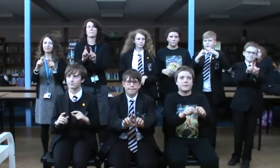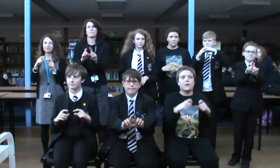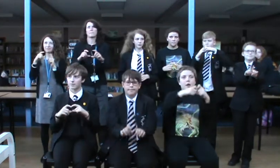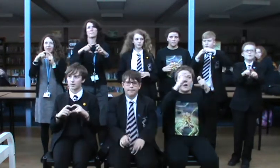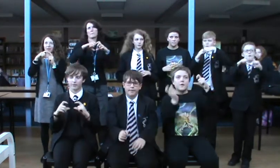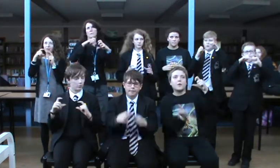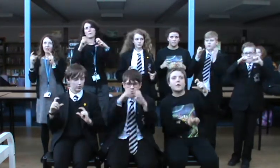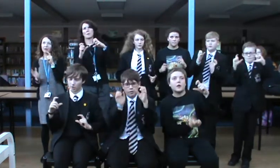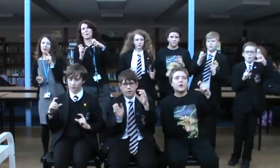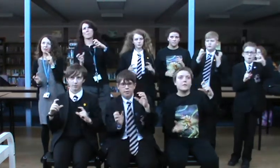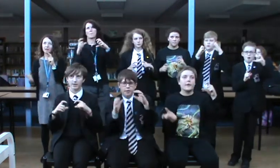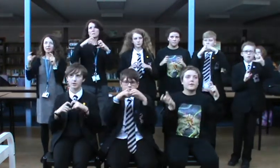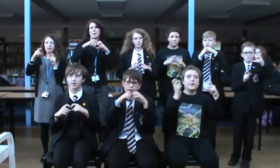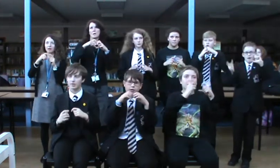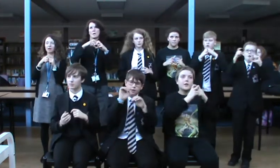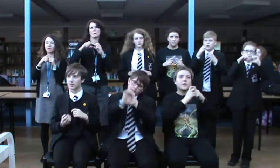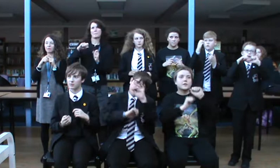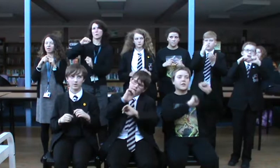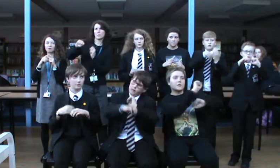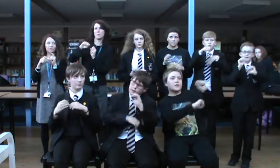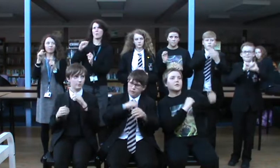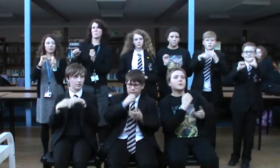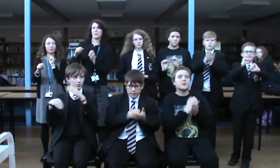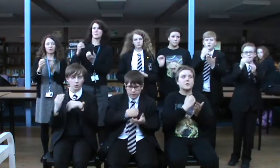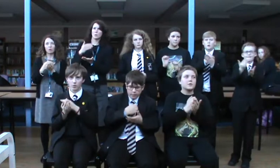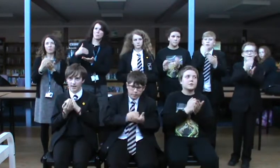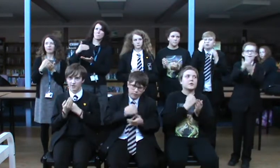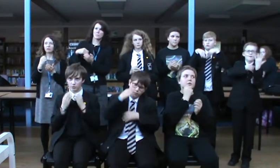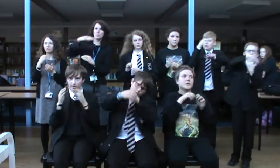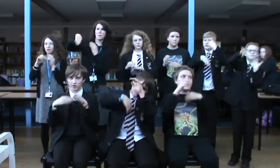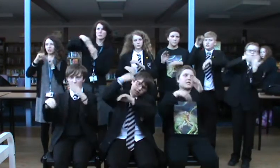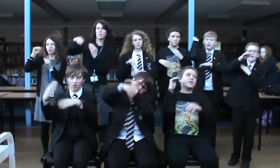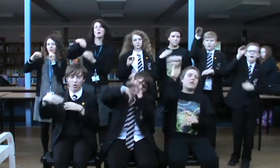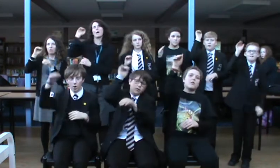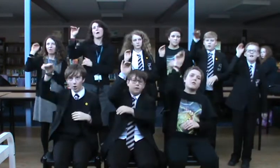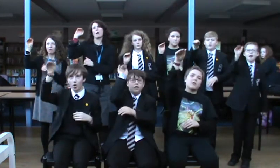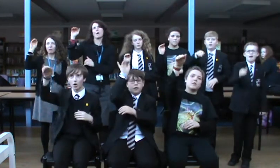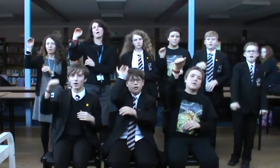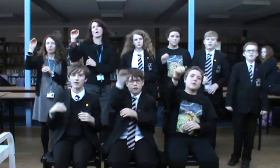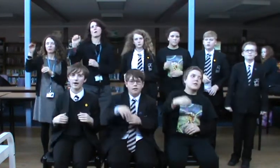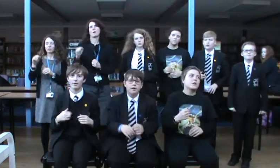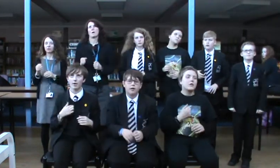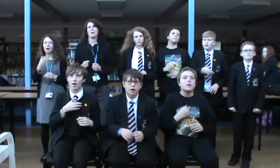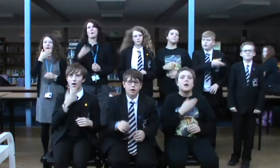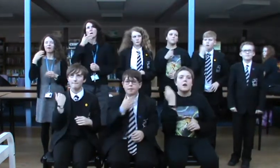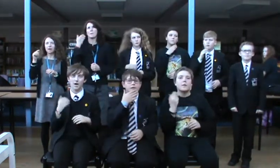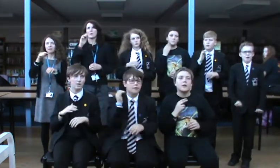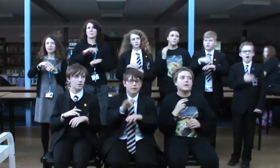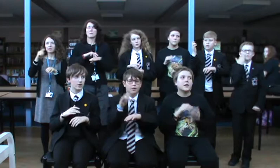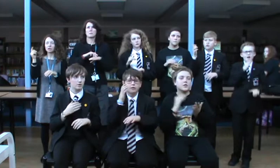If you broke an almond jet I'd keep you shattered from the storm That's raging on now I'm out of touch,